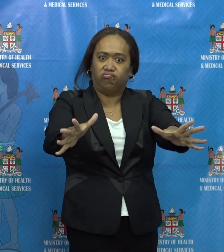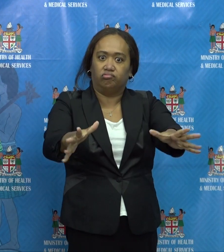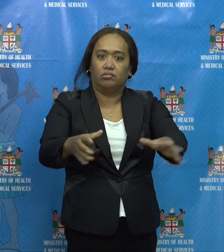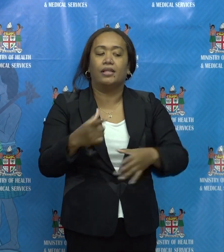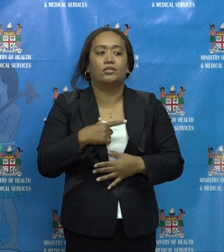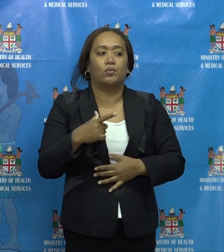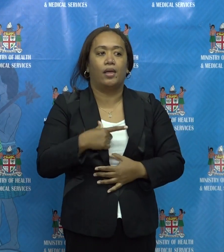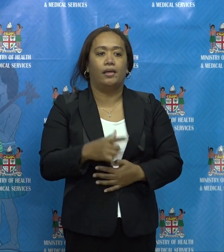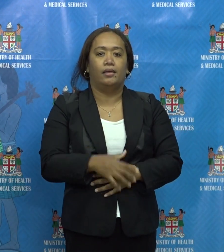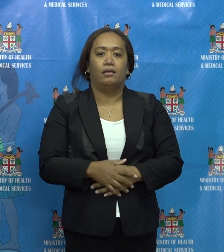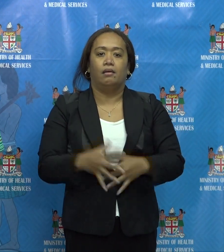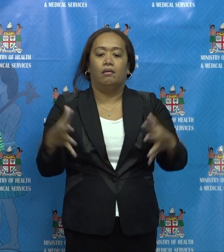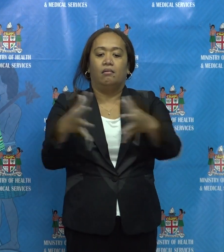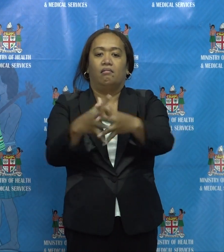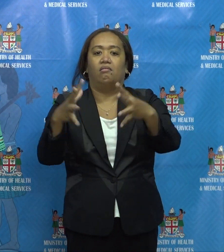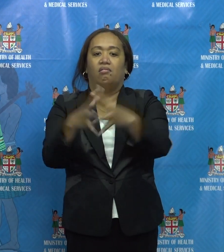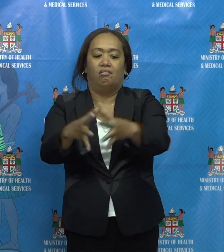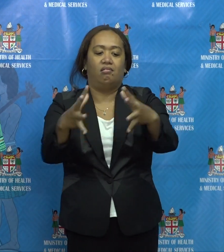with uninfected people.